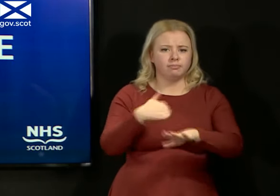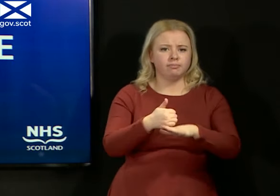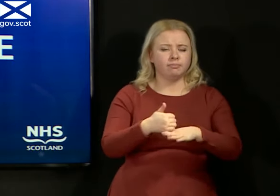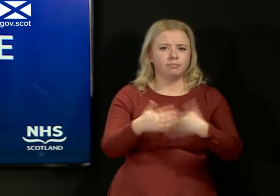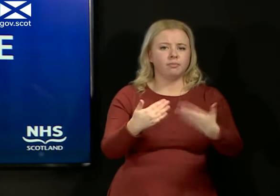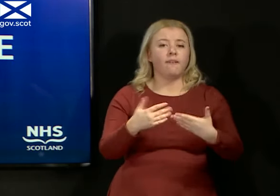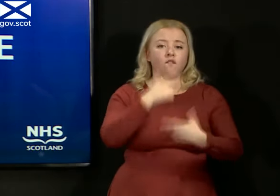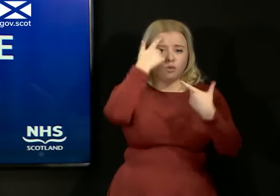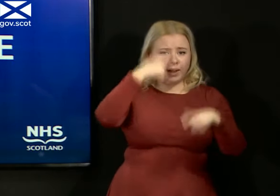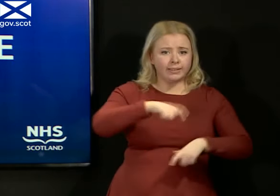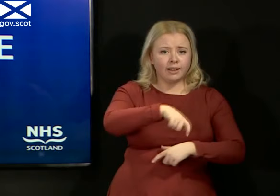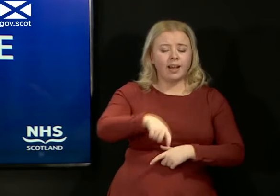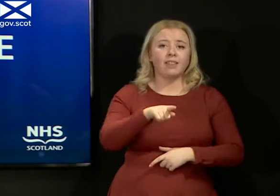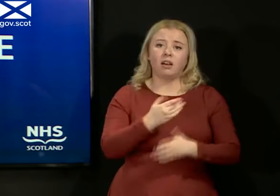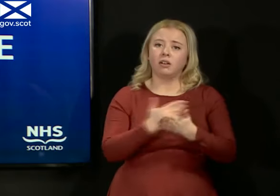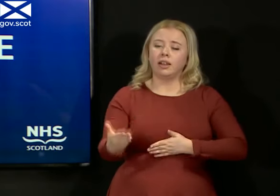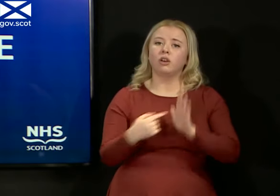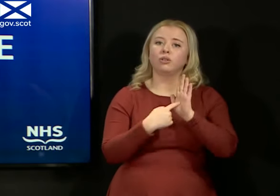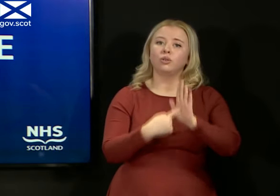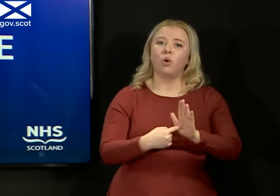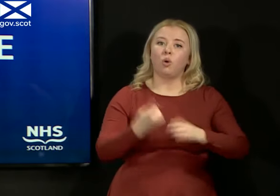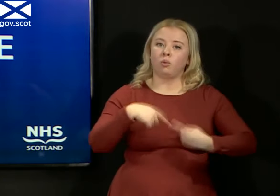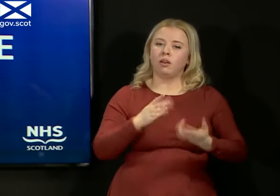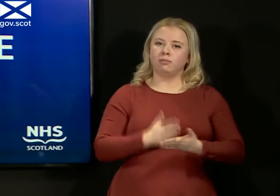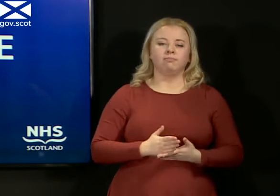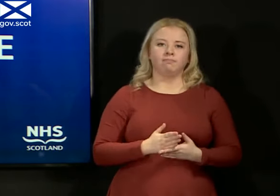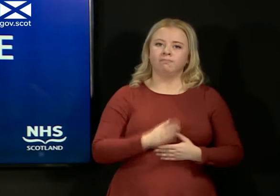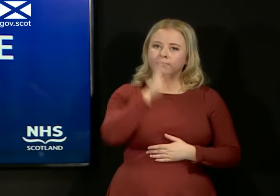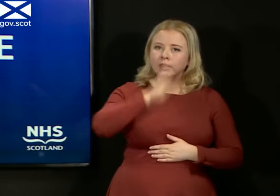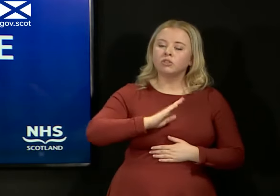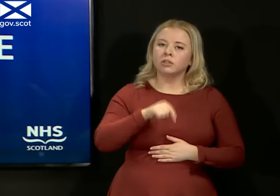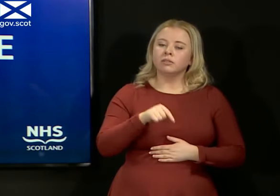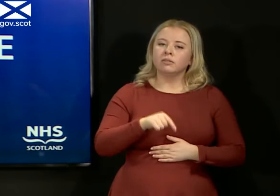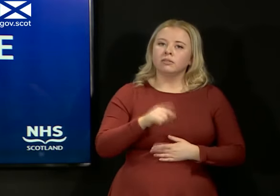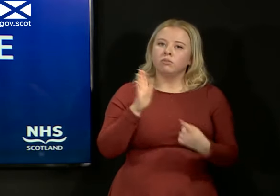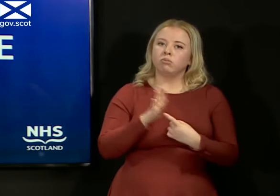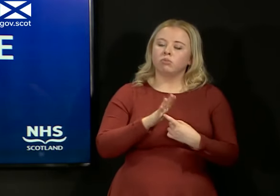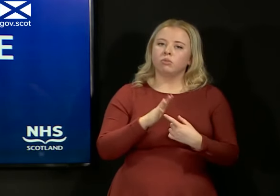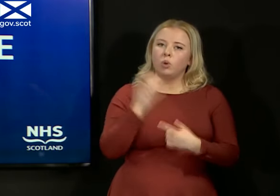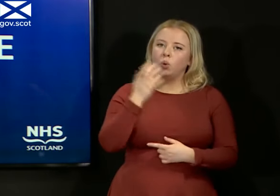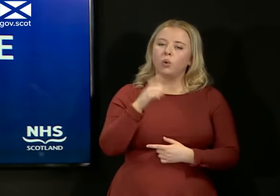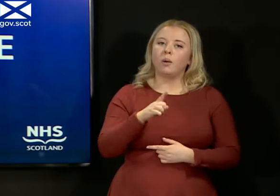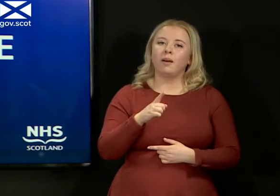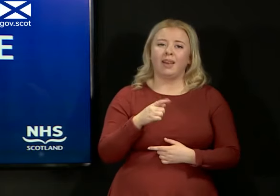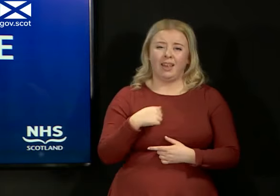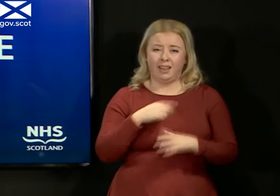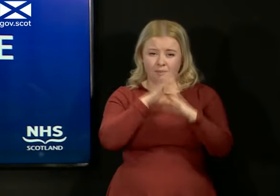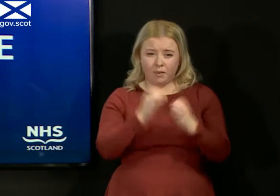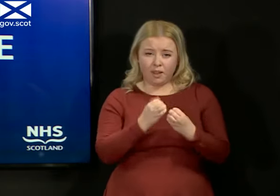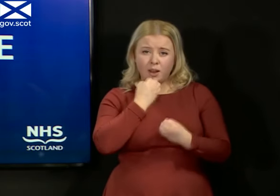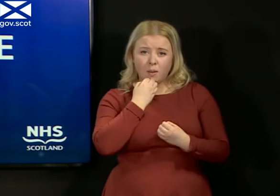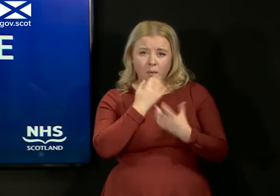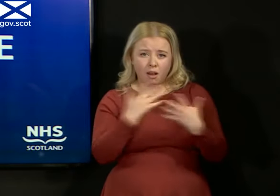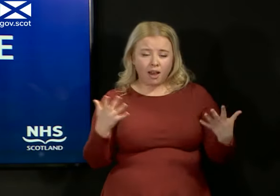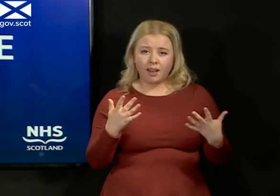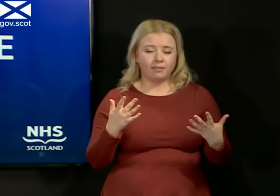there that's I think a clear indication that we take it very seriously indeed in terms of the absolute numbers I don't have those